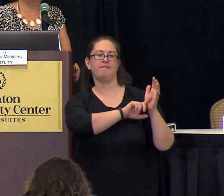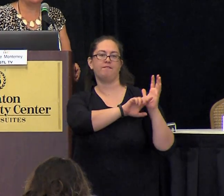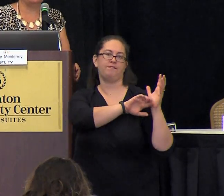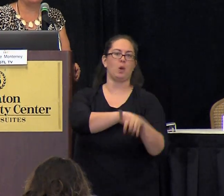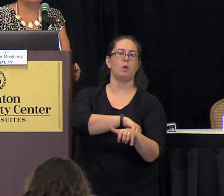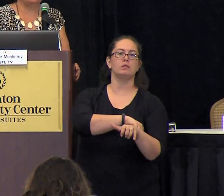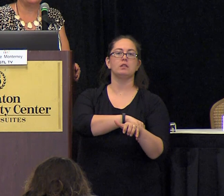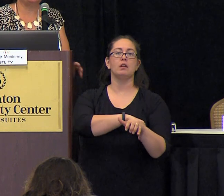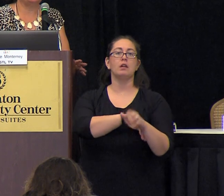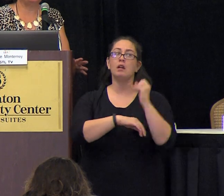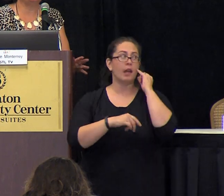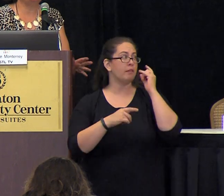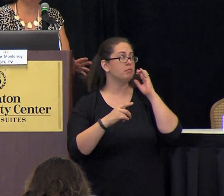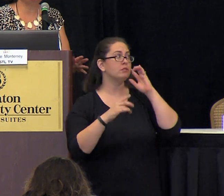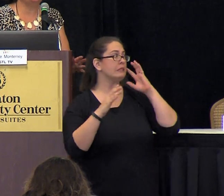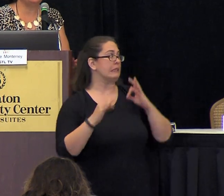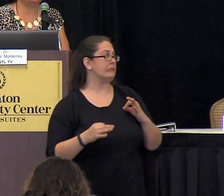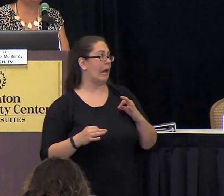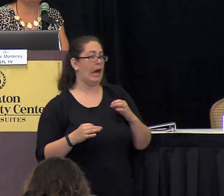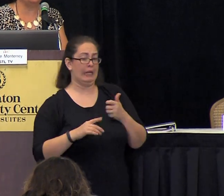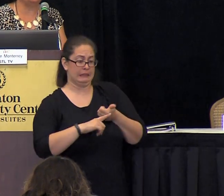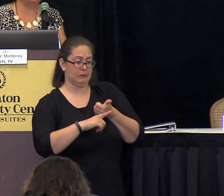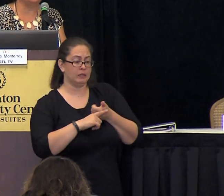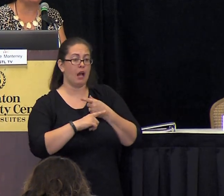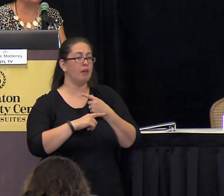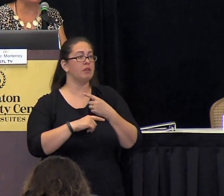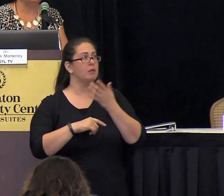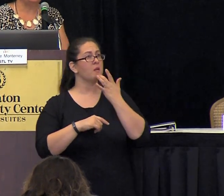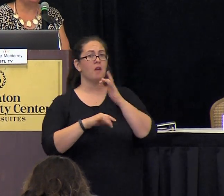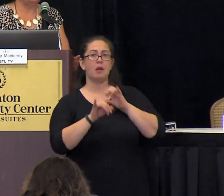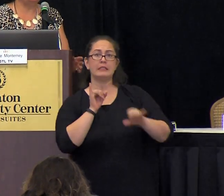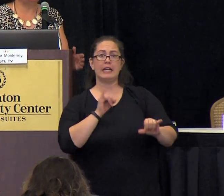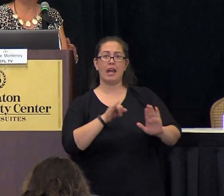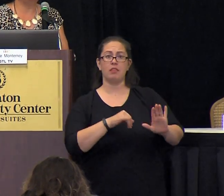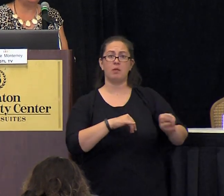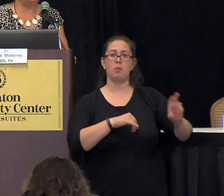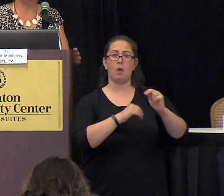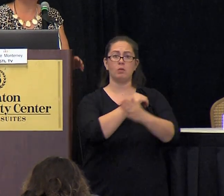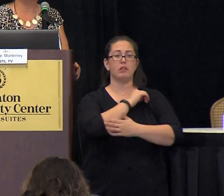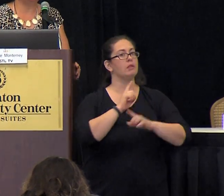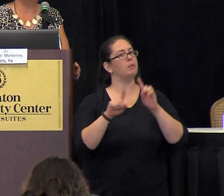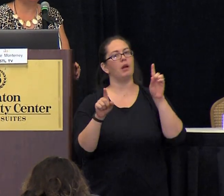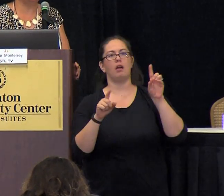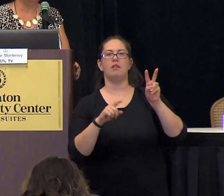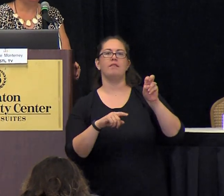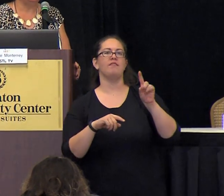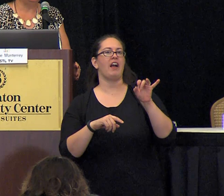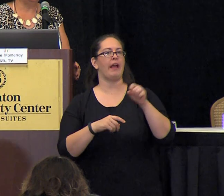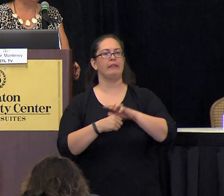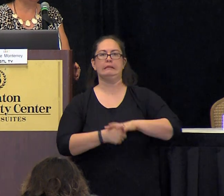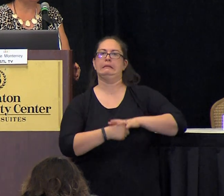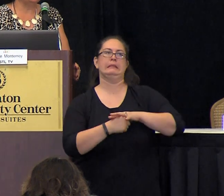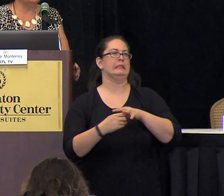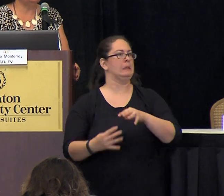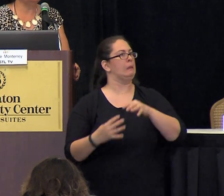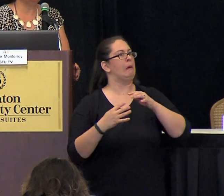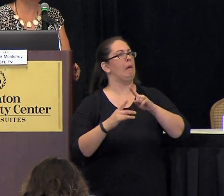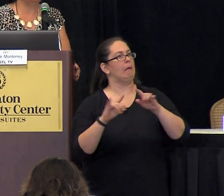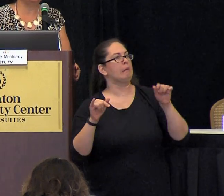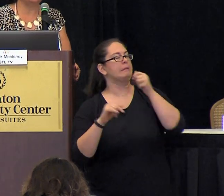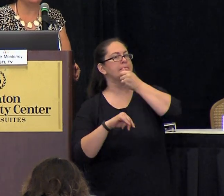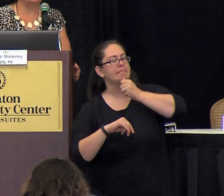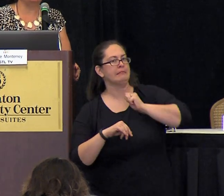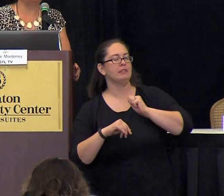would not have come to the united states they would have stayed in their home country however because of violence and tension and persecution